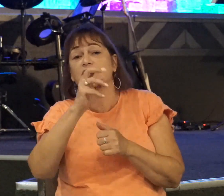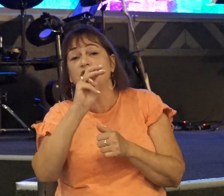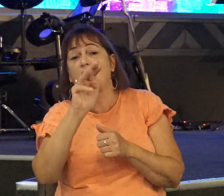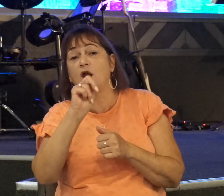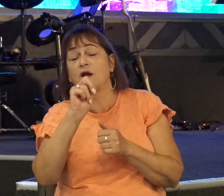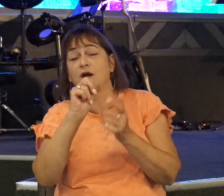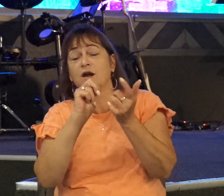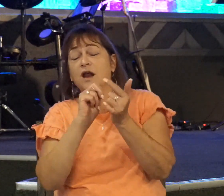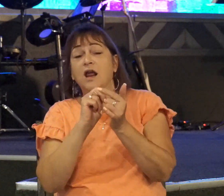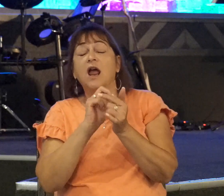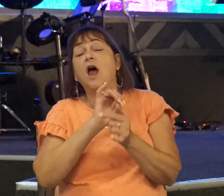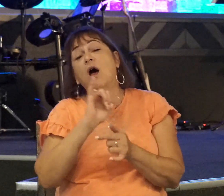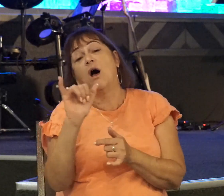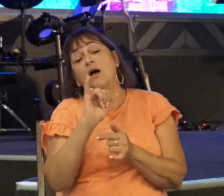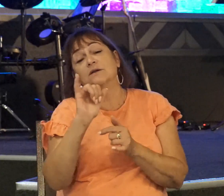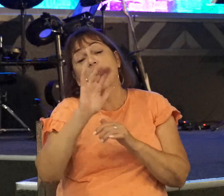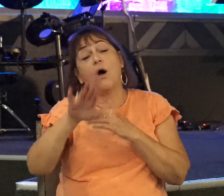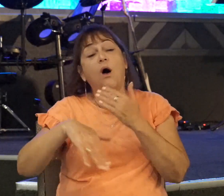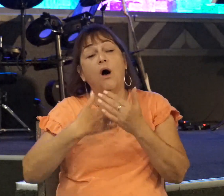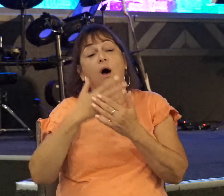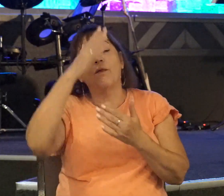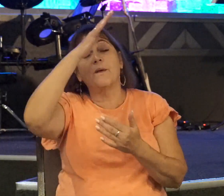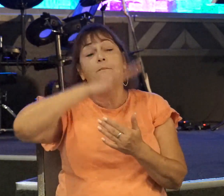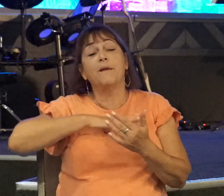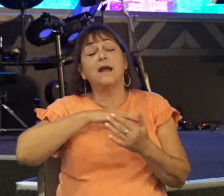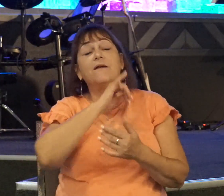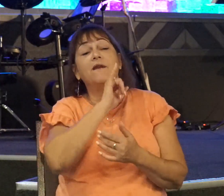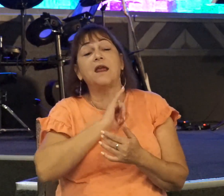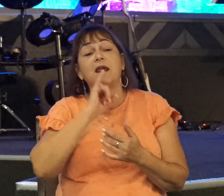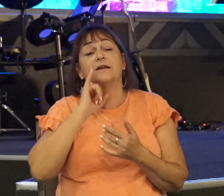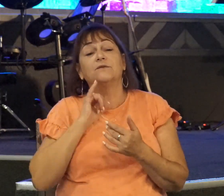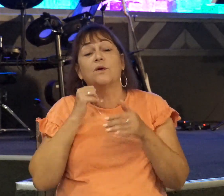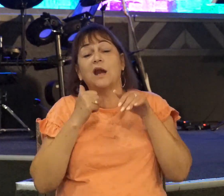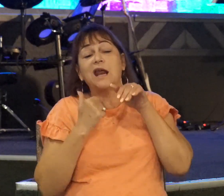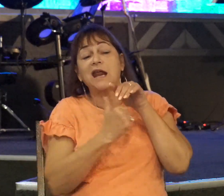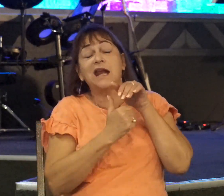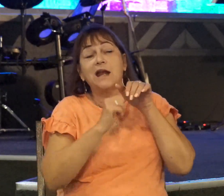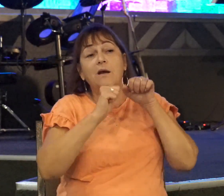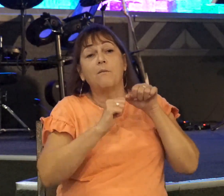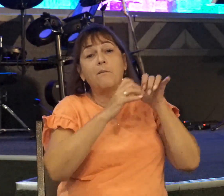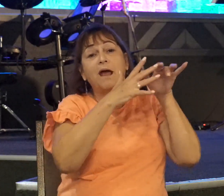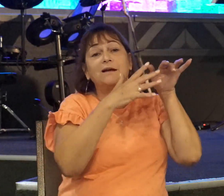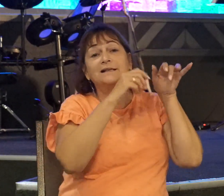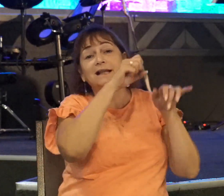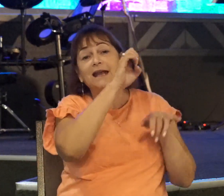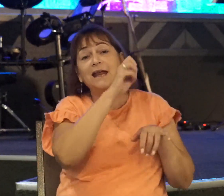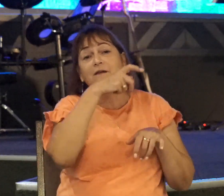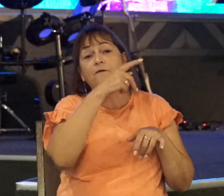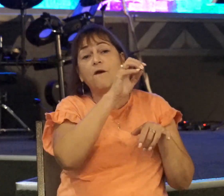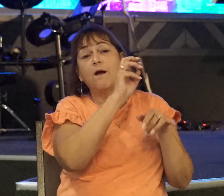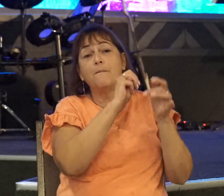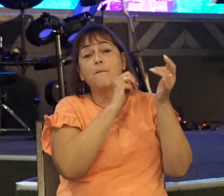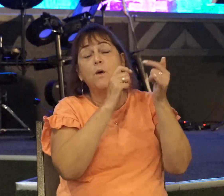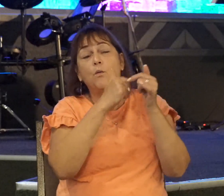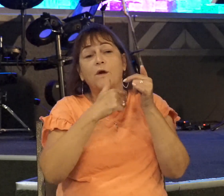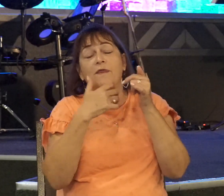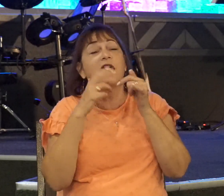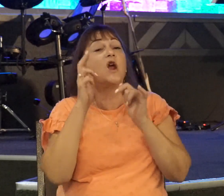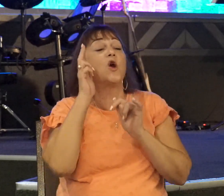Likewise, all the men of Israel who had hidden in the mountains of Ephraim, when they heard that the Philistines fled, they